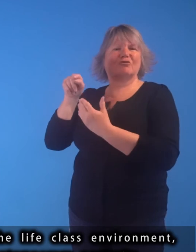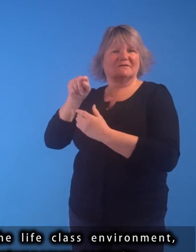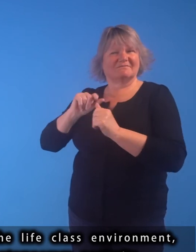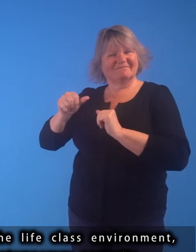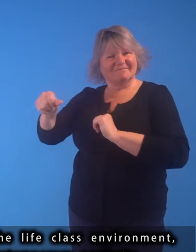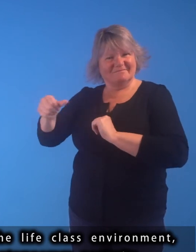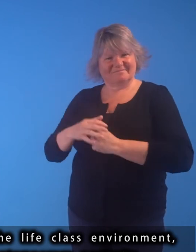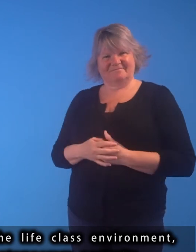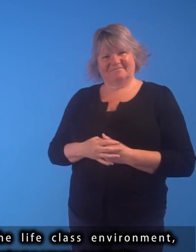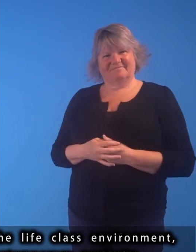portraits.